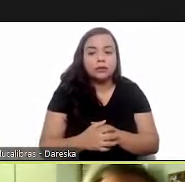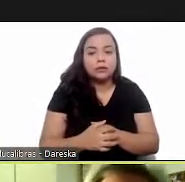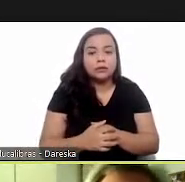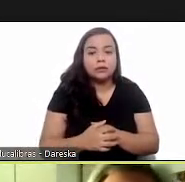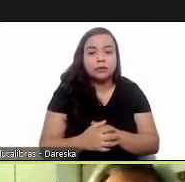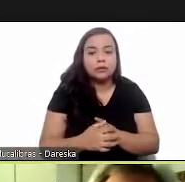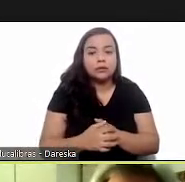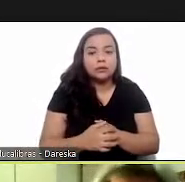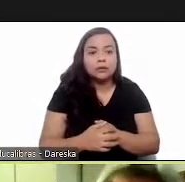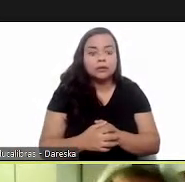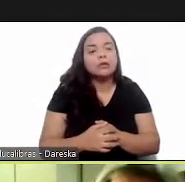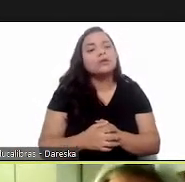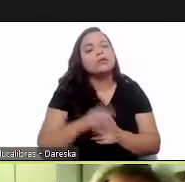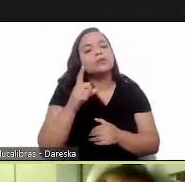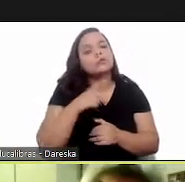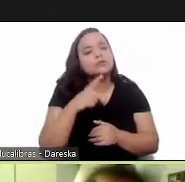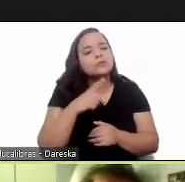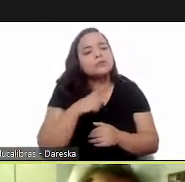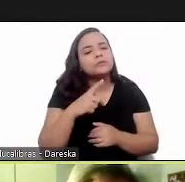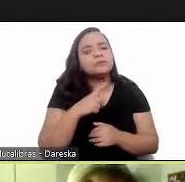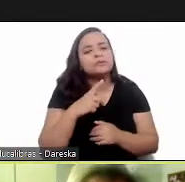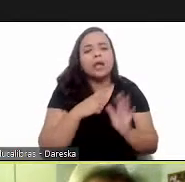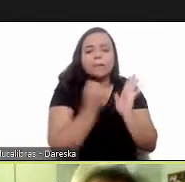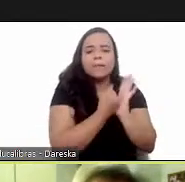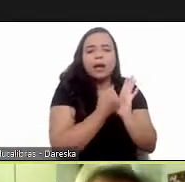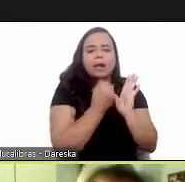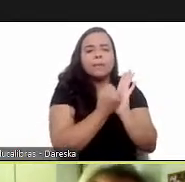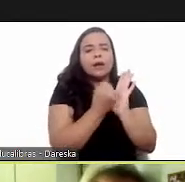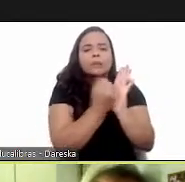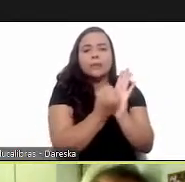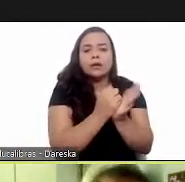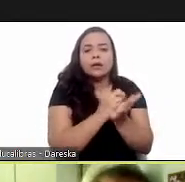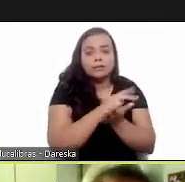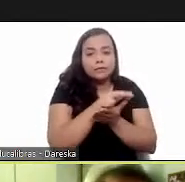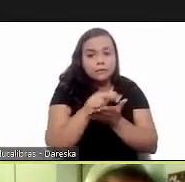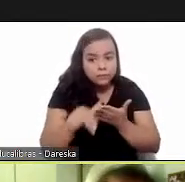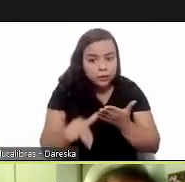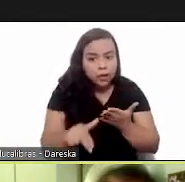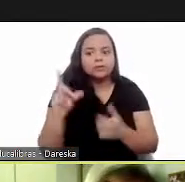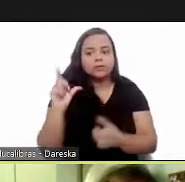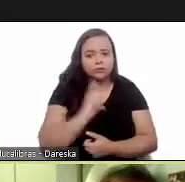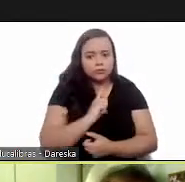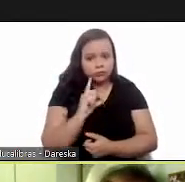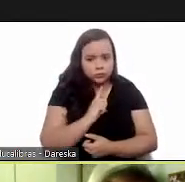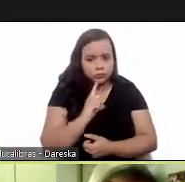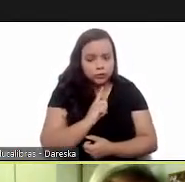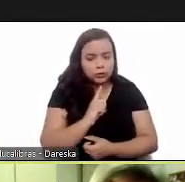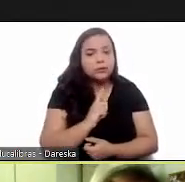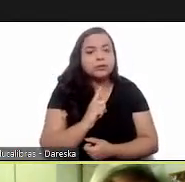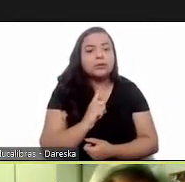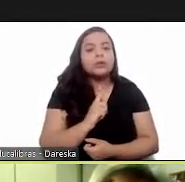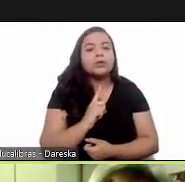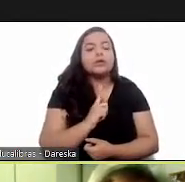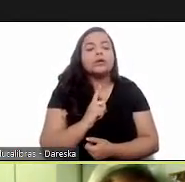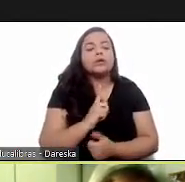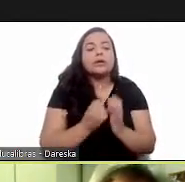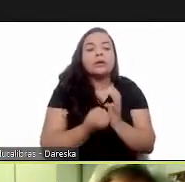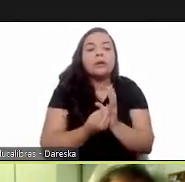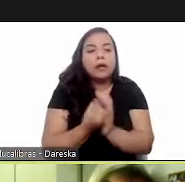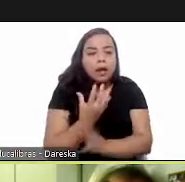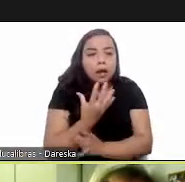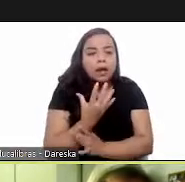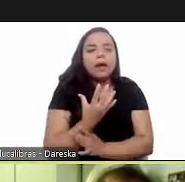some of the milestones in this process in the creation of the fund federation it was created in